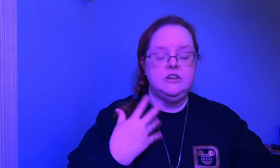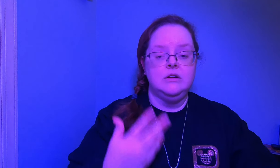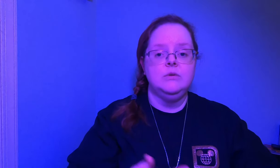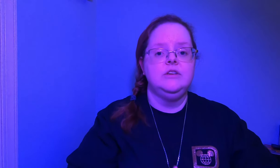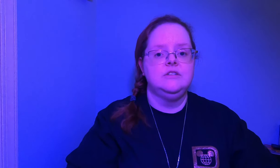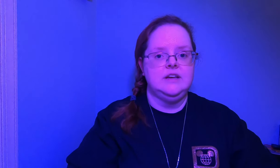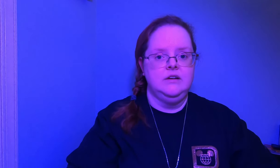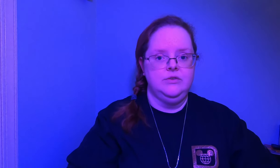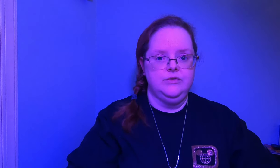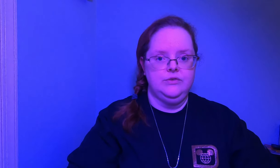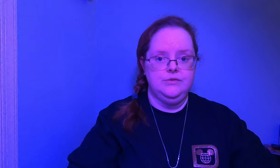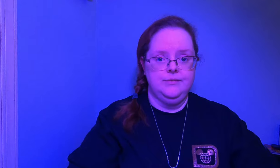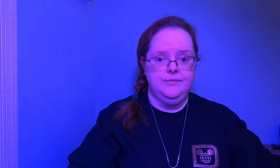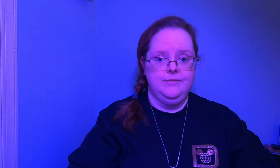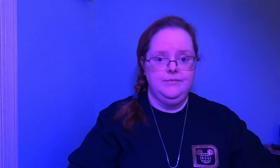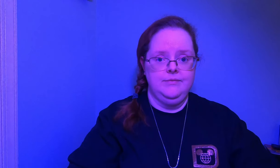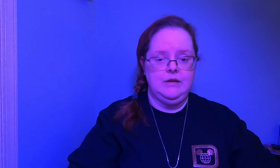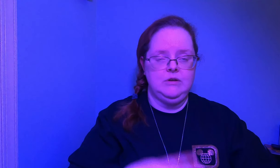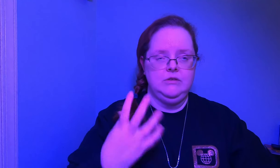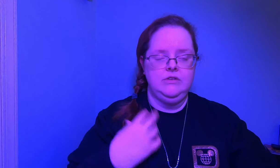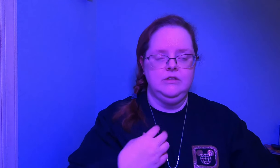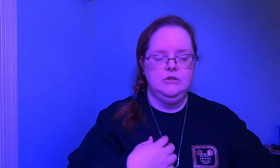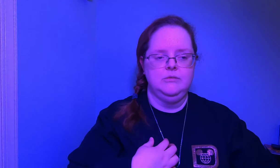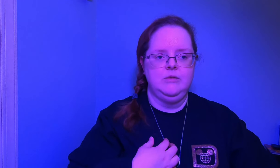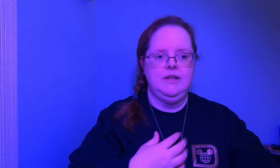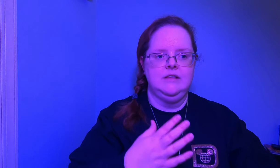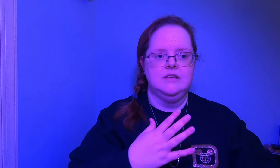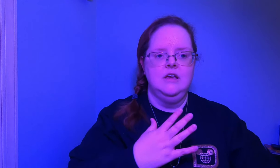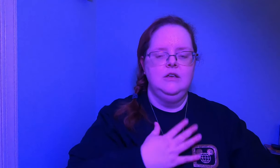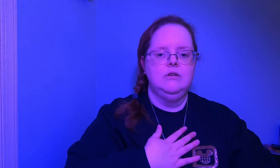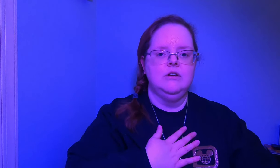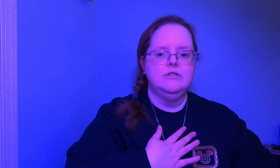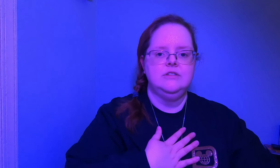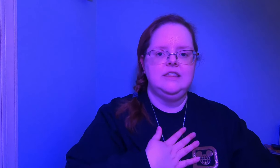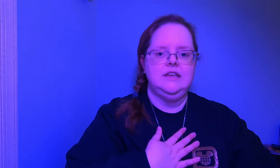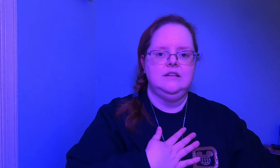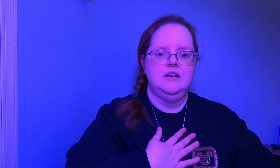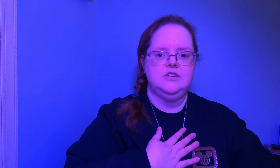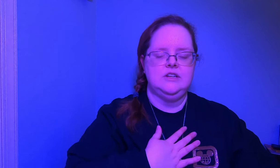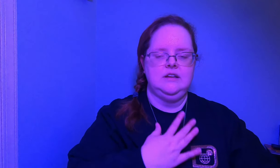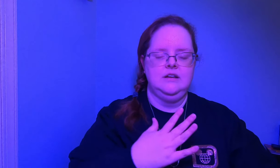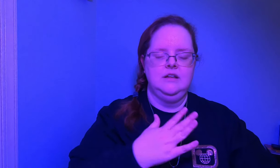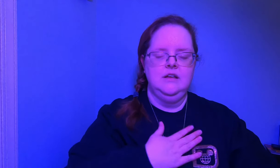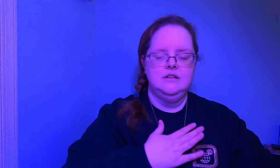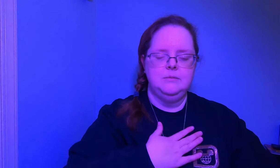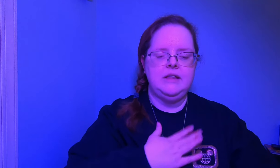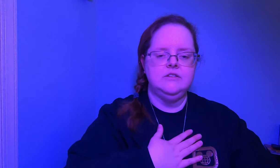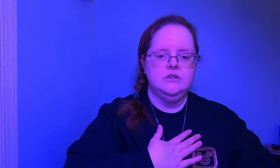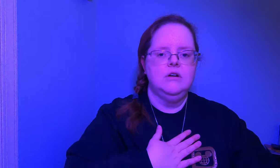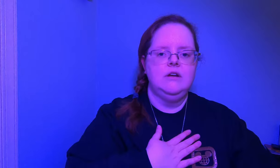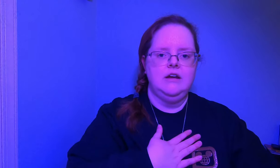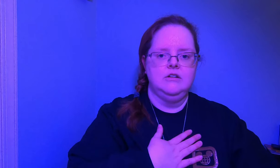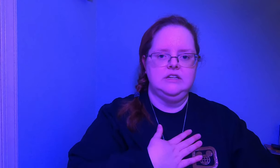gentle with yourself and when you feel those moments you can also set the intention to balance your own energy